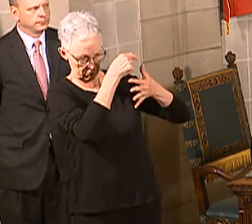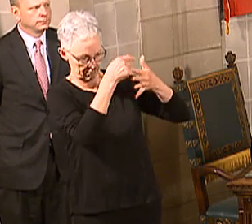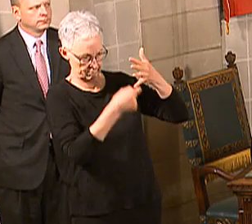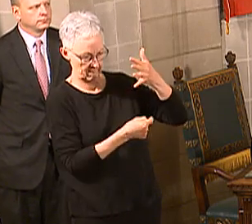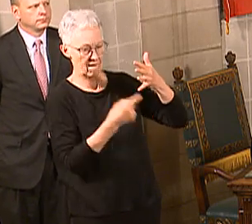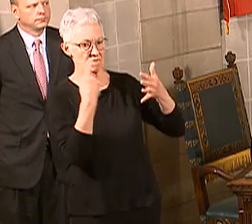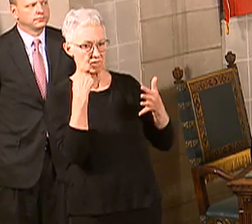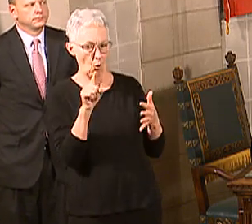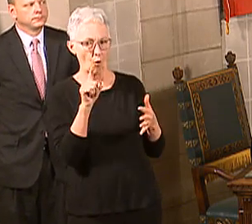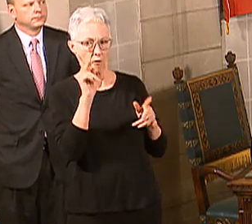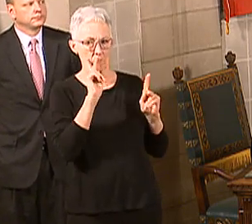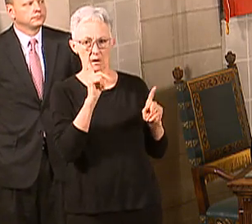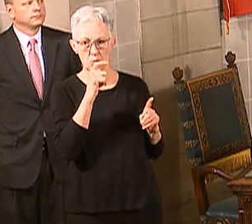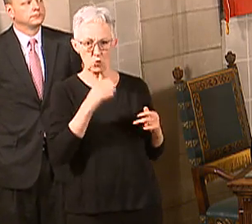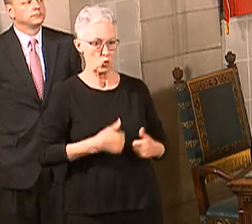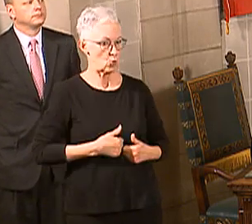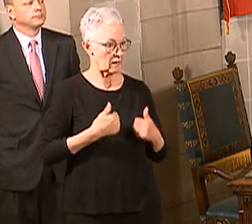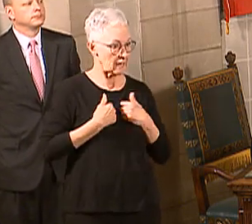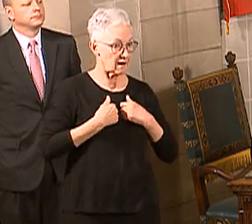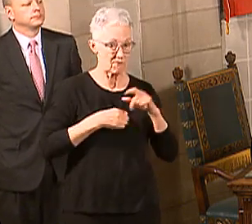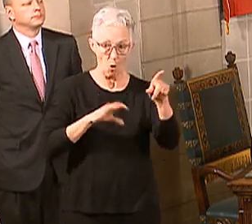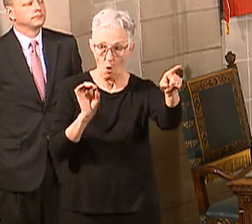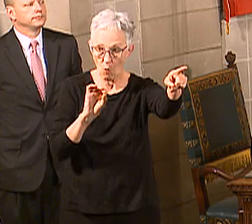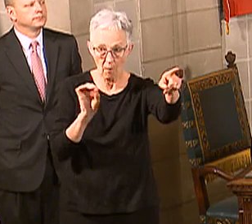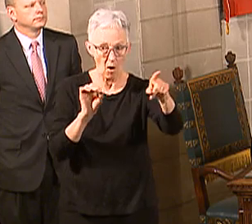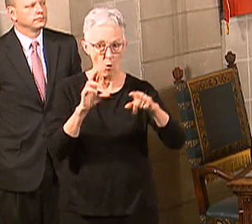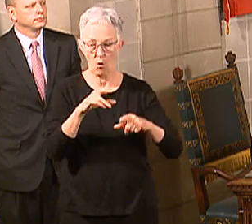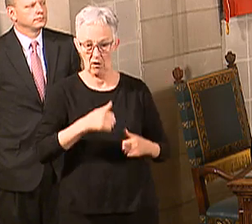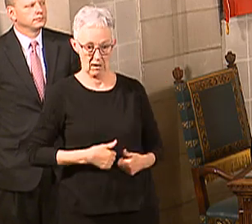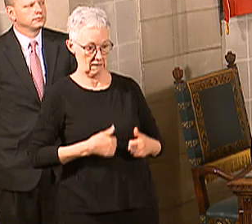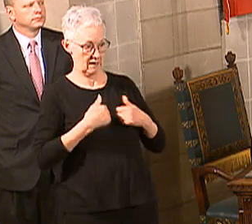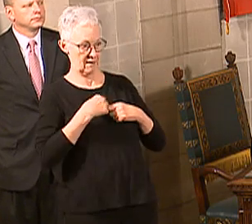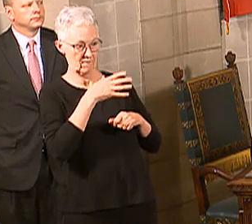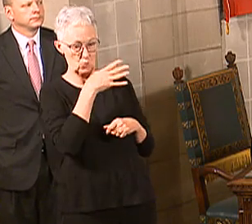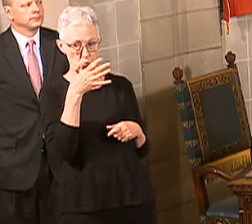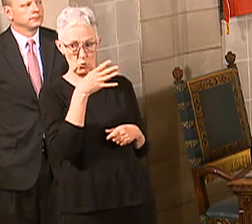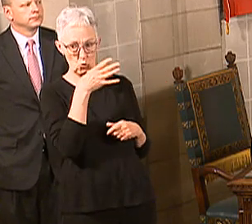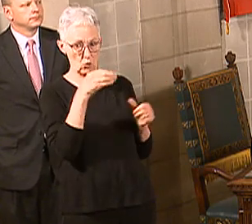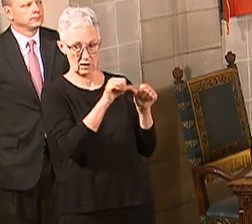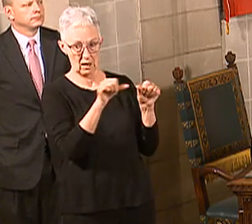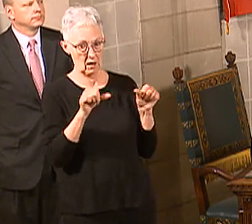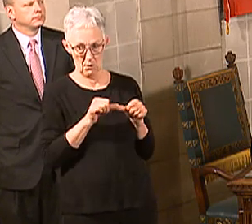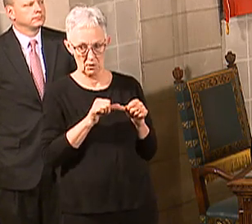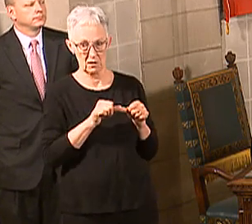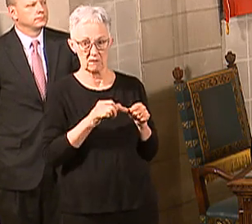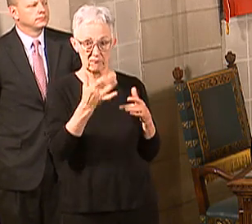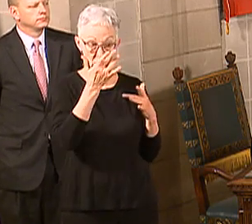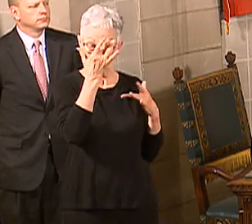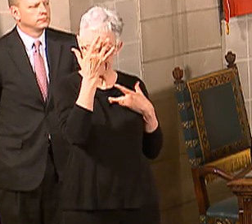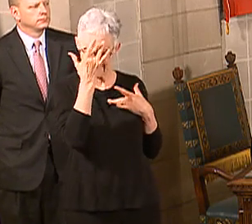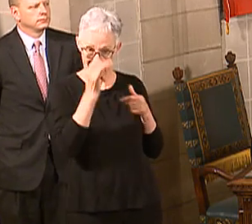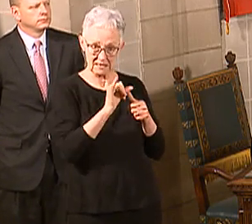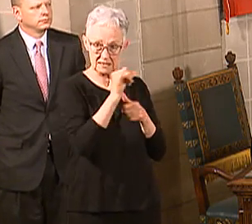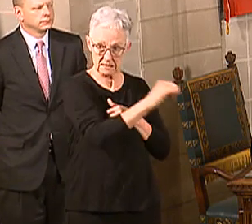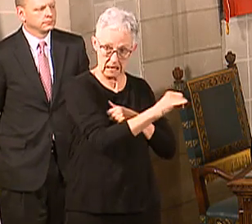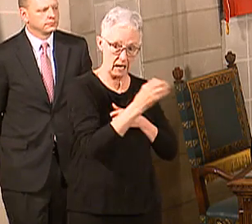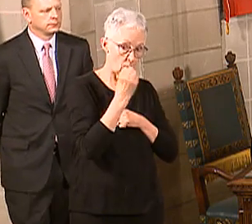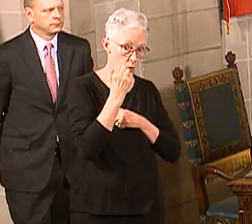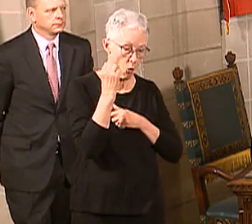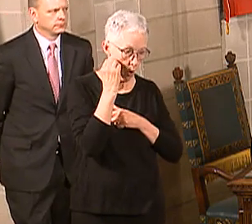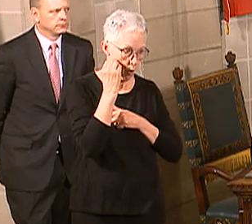described it, but just again briefly, if you're sick, stay home. You've got that high fever and cough. Contact your health care professional. You'll be screened.